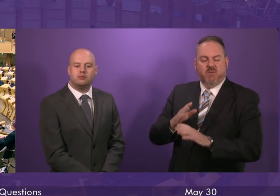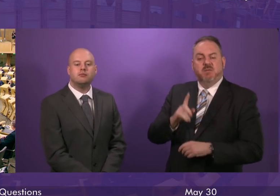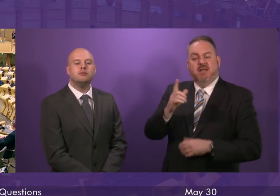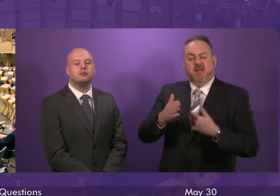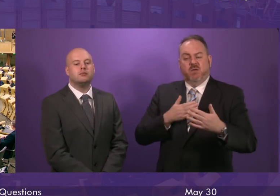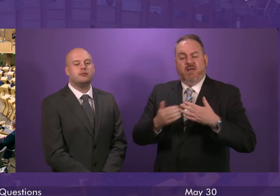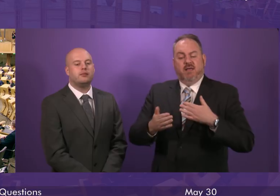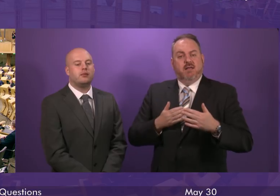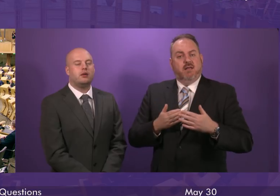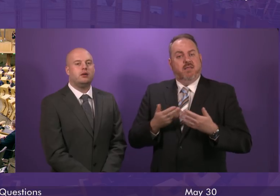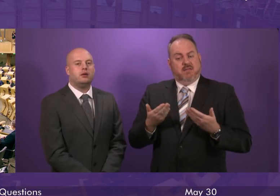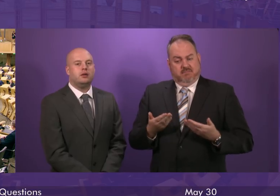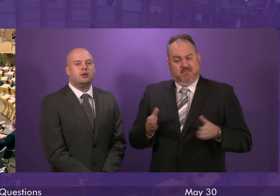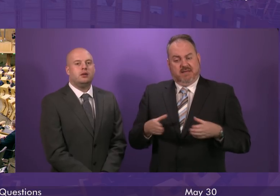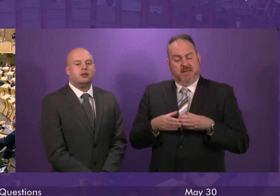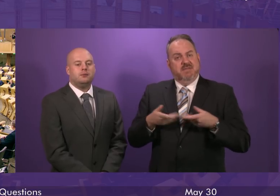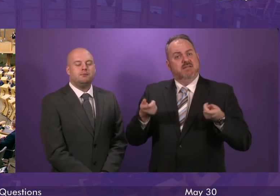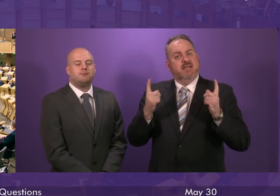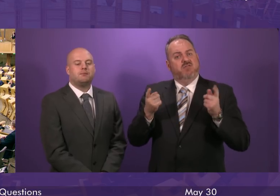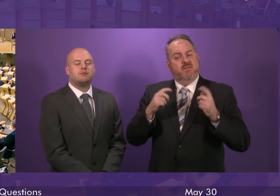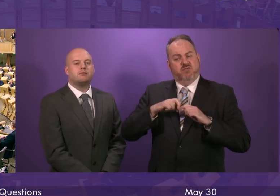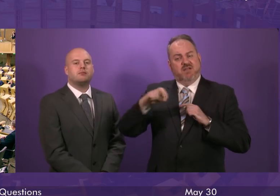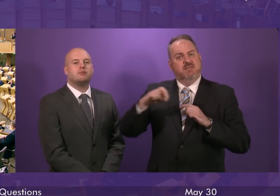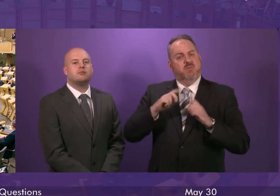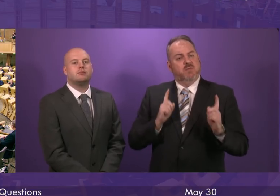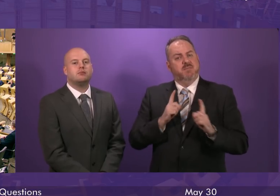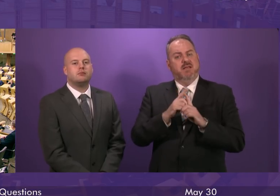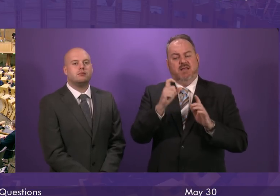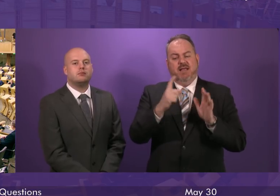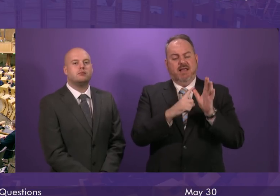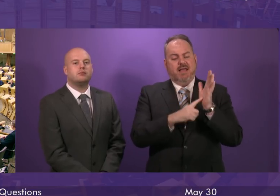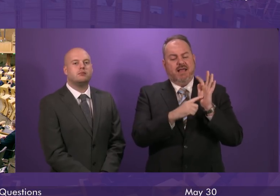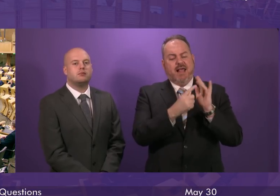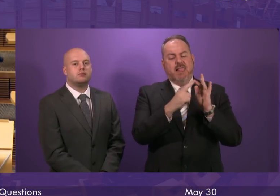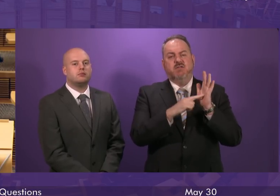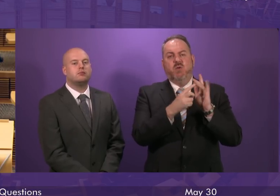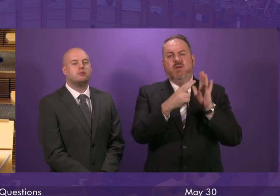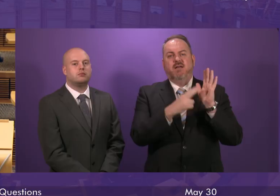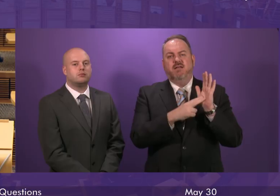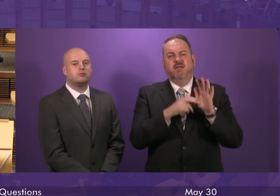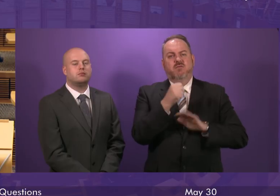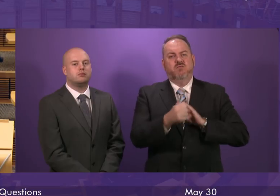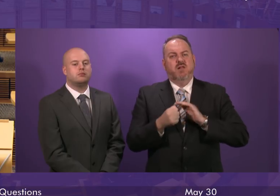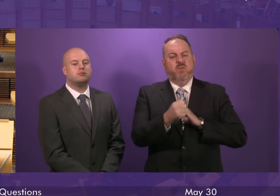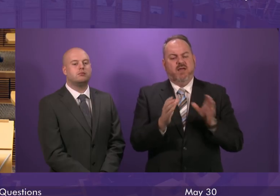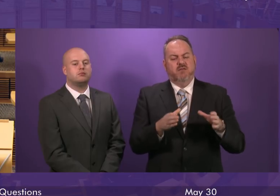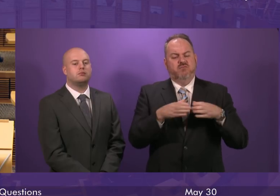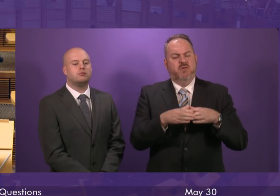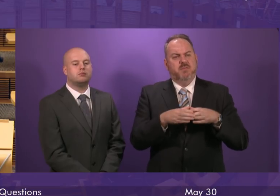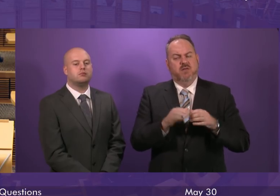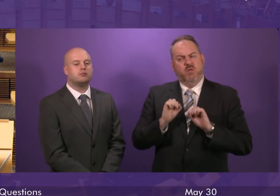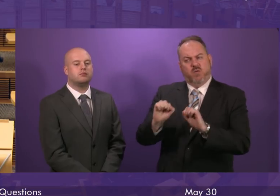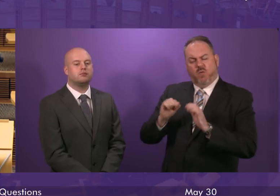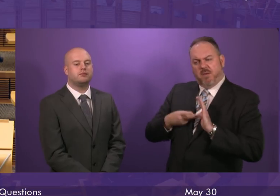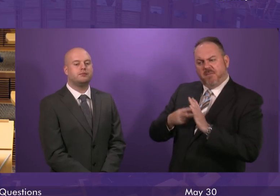the Cabinet Secretary for Transport will meet the Caledonian Railway Works stakeholder group. What is the Scottish Government's